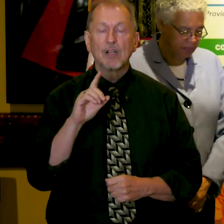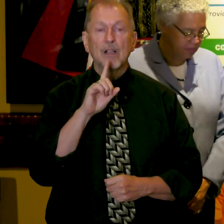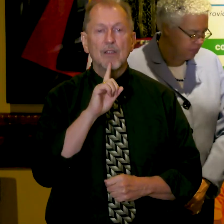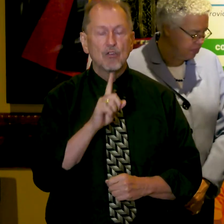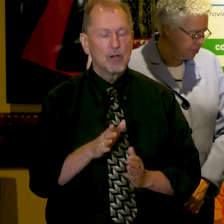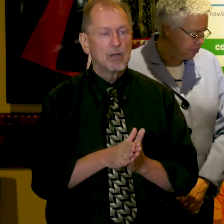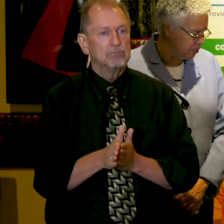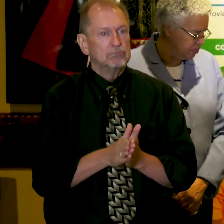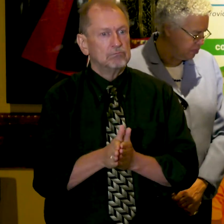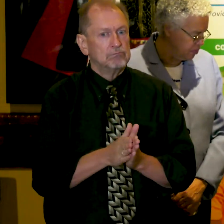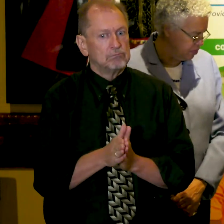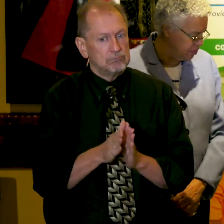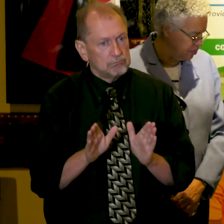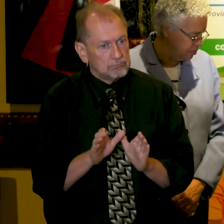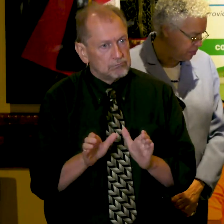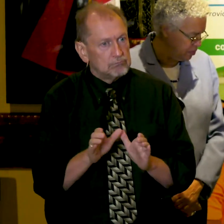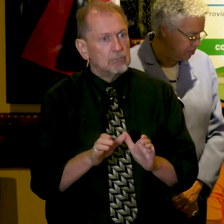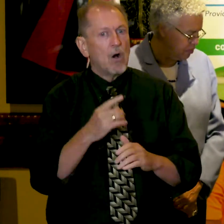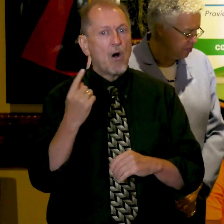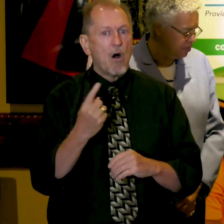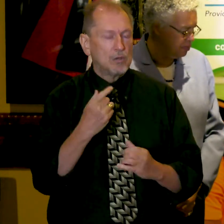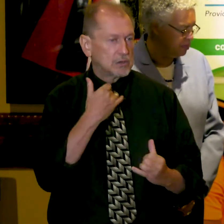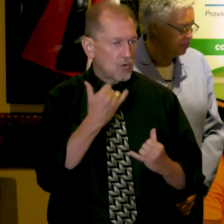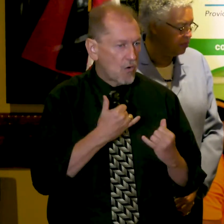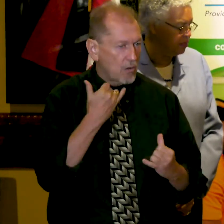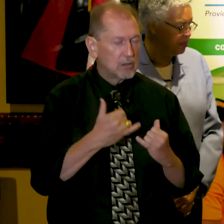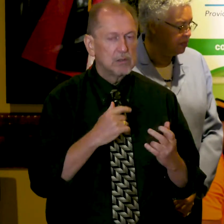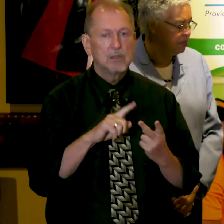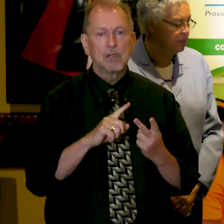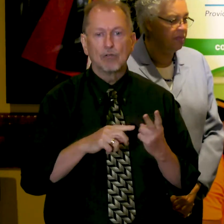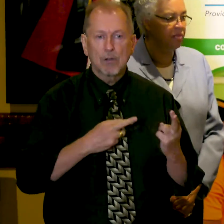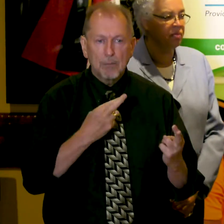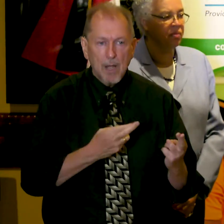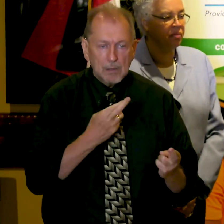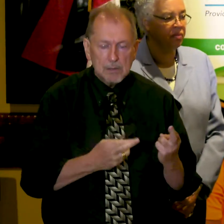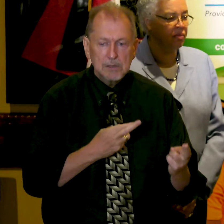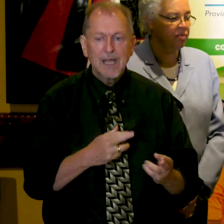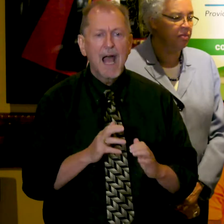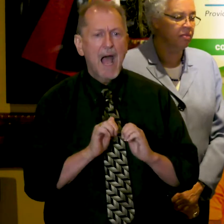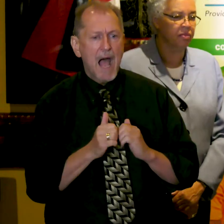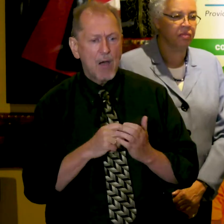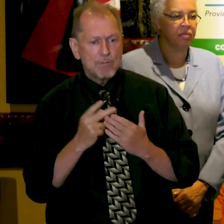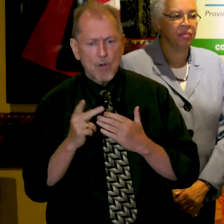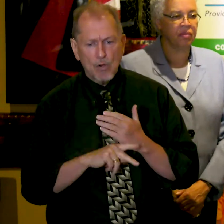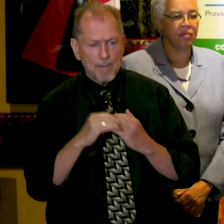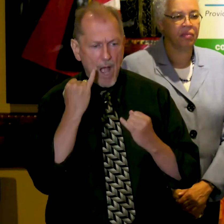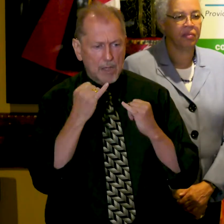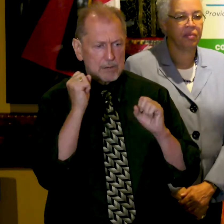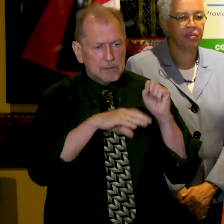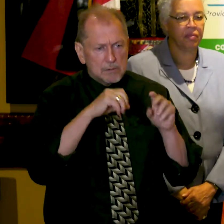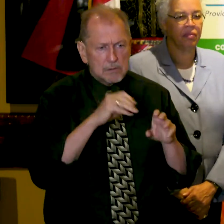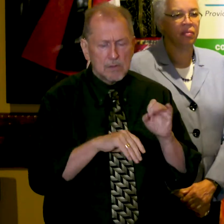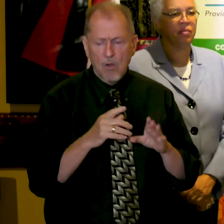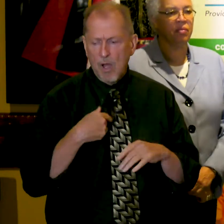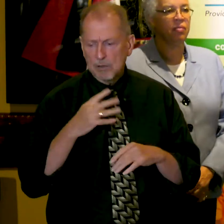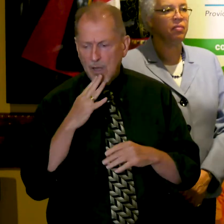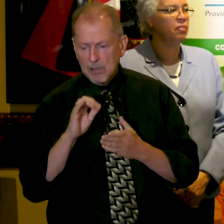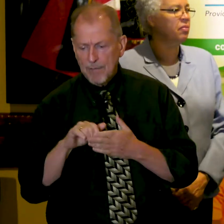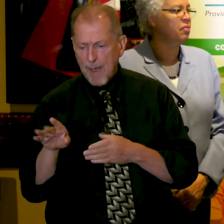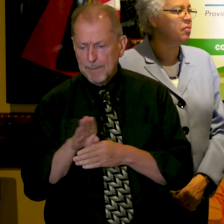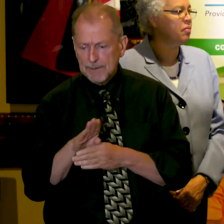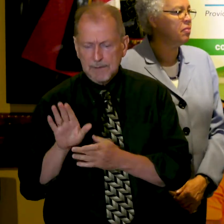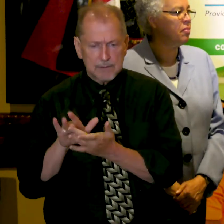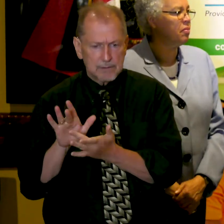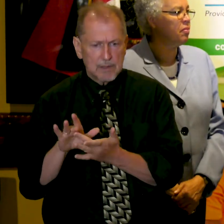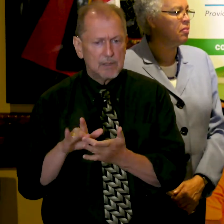passionate partners, constantly calling, making recommendations, saying, how about if we do this? Or I've talked to this business, and I think we